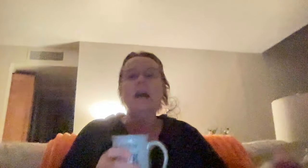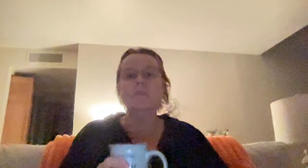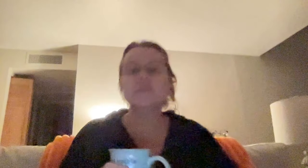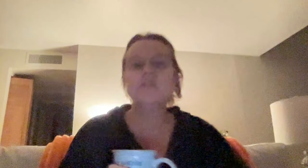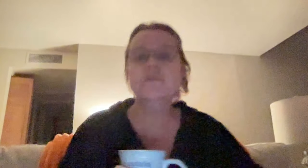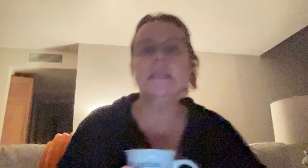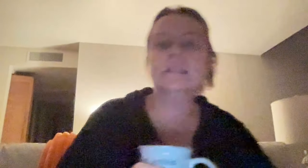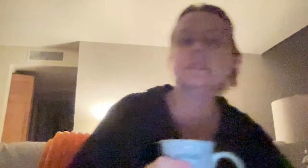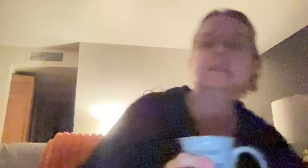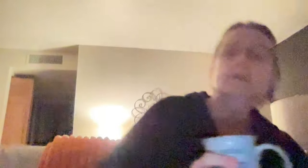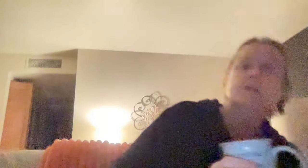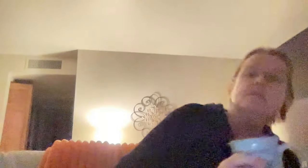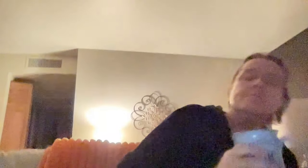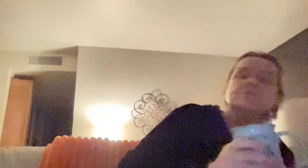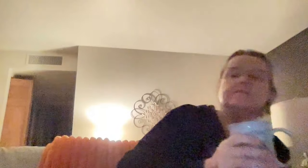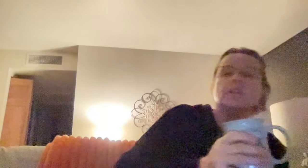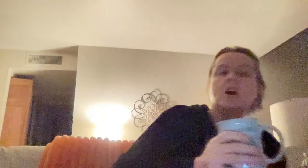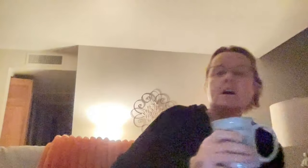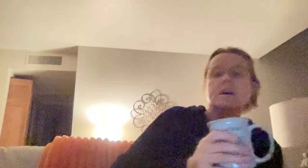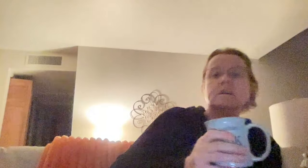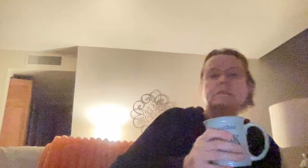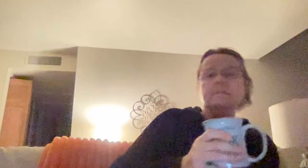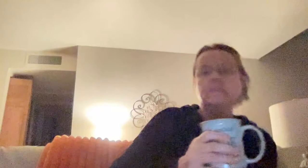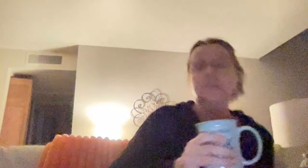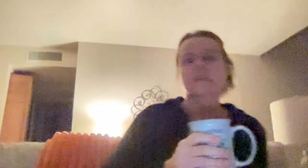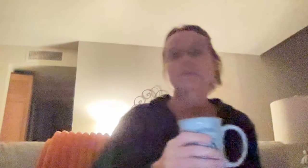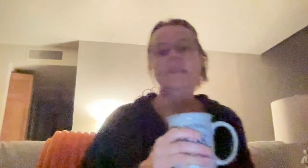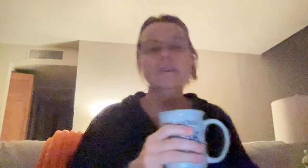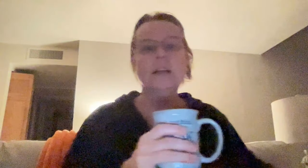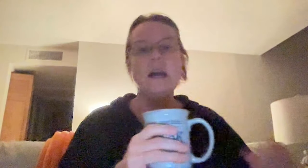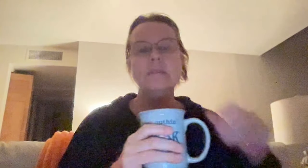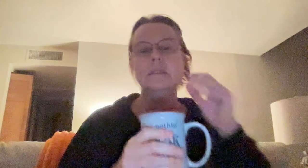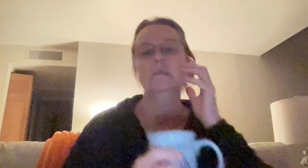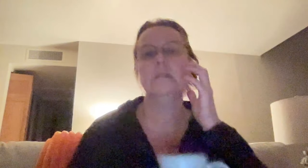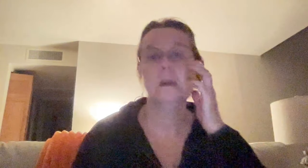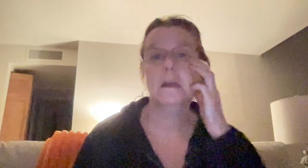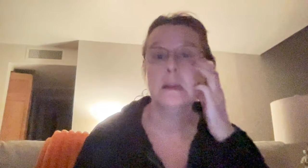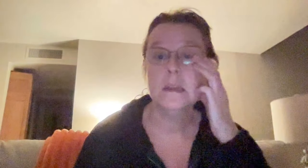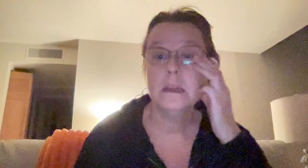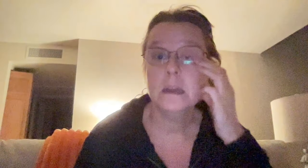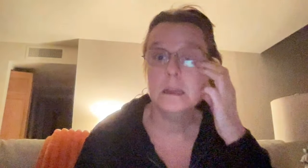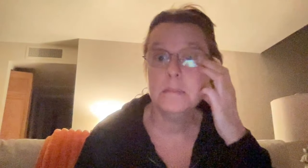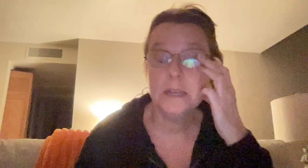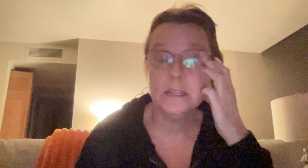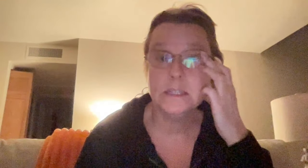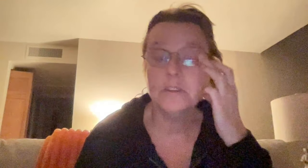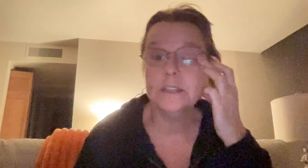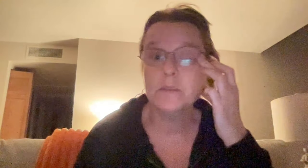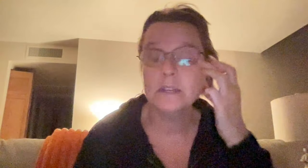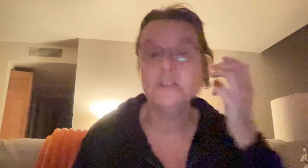help students move along, you know, in their lives because, you know, they just wanted to